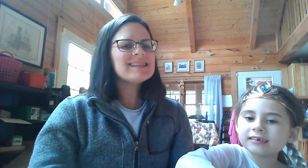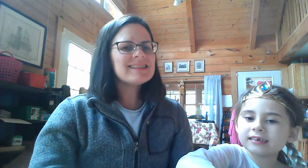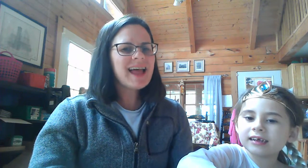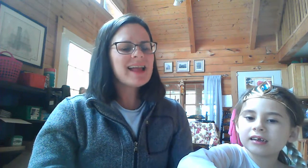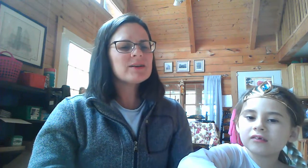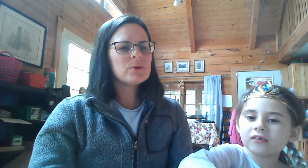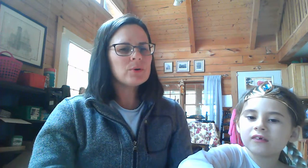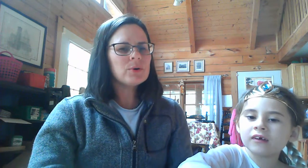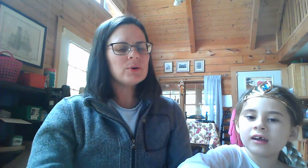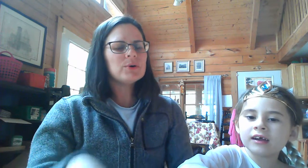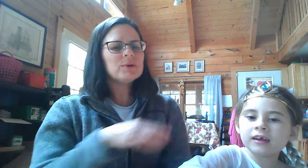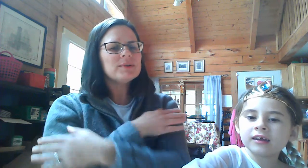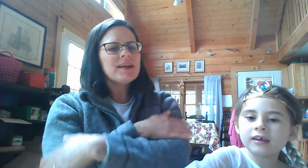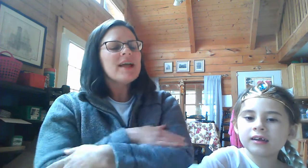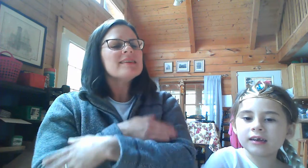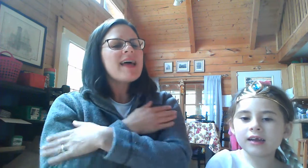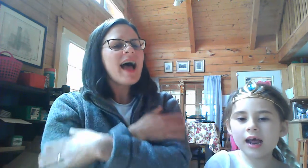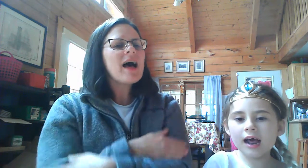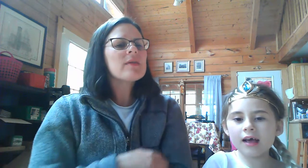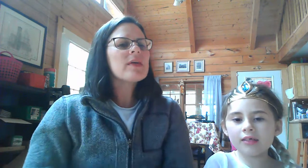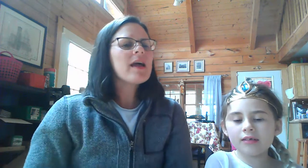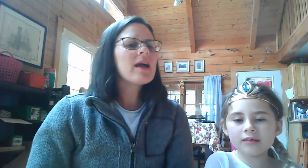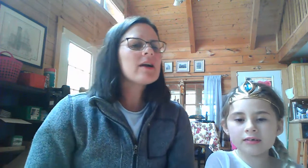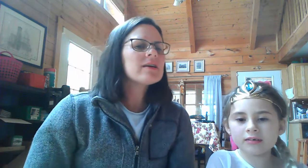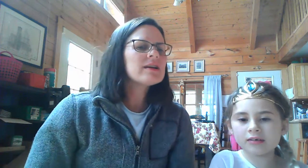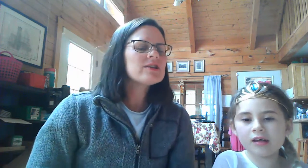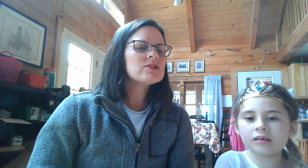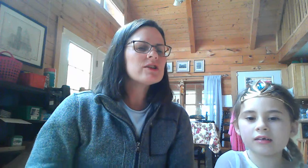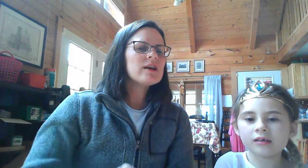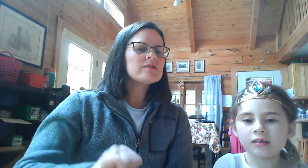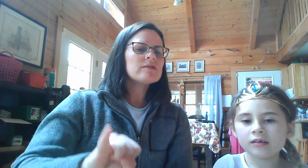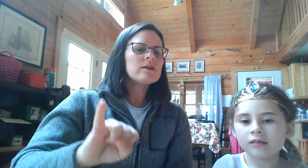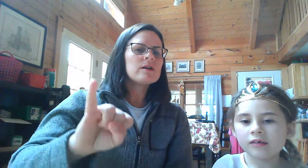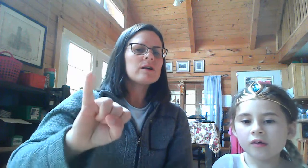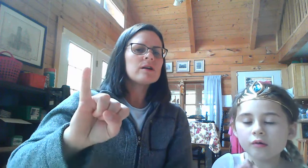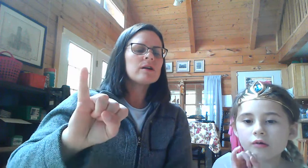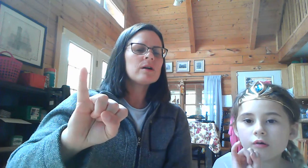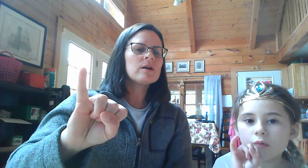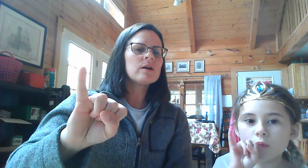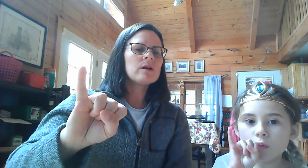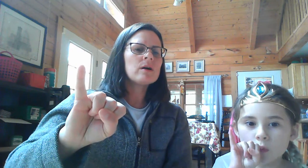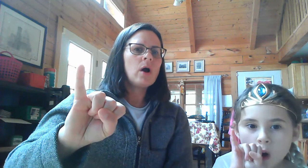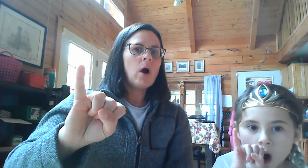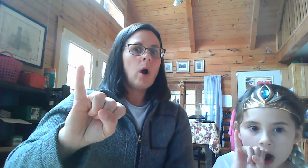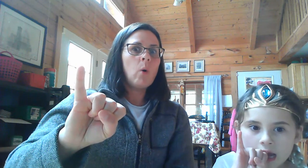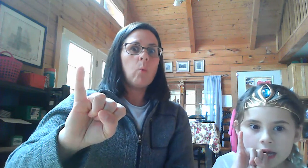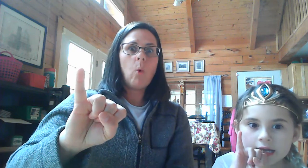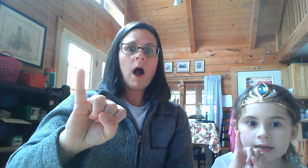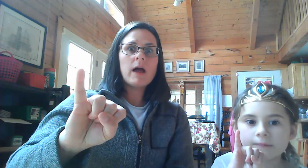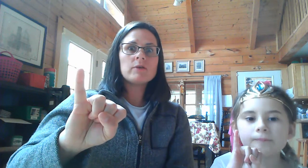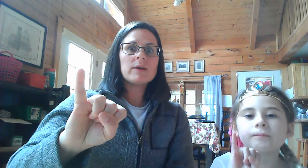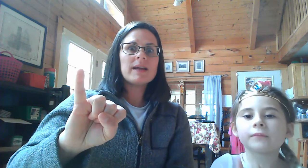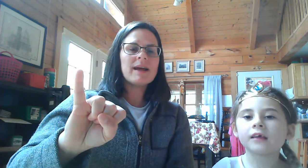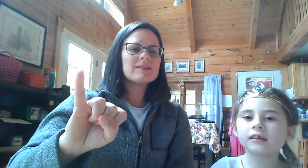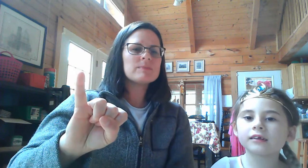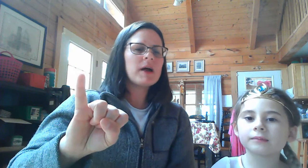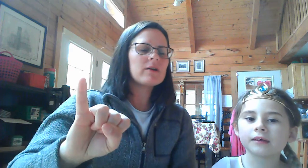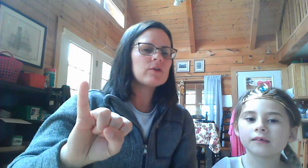and cool. Now there is just one green and speckled